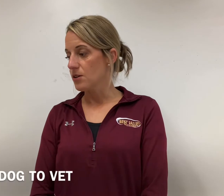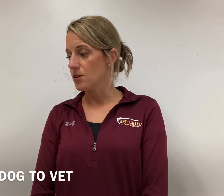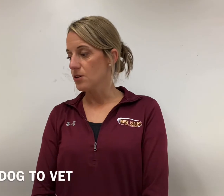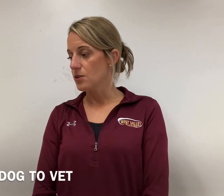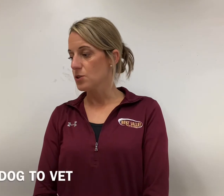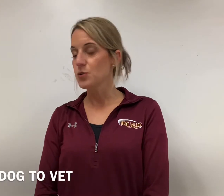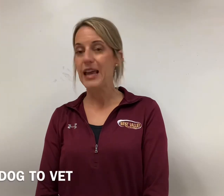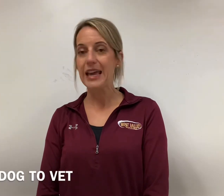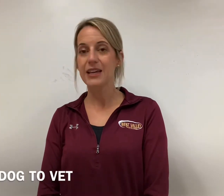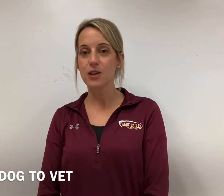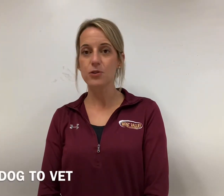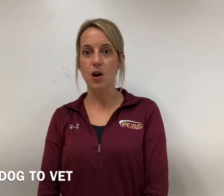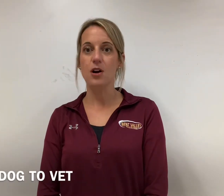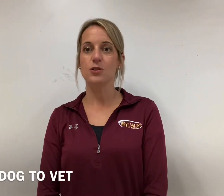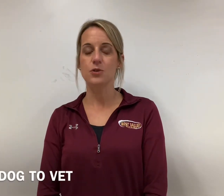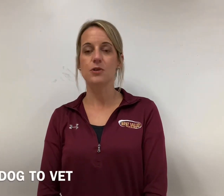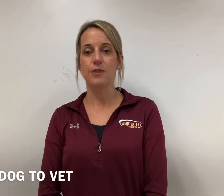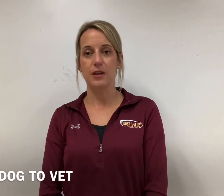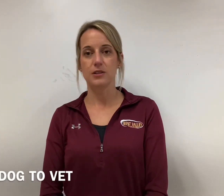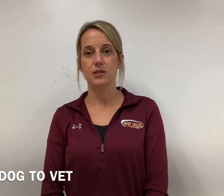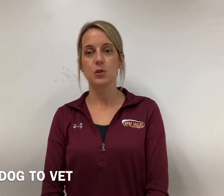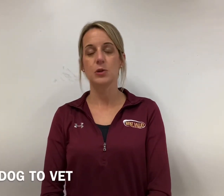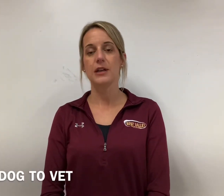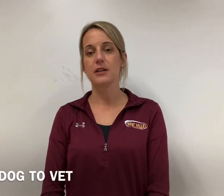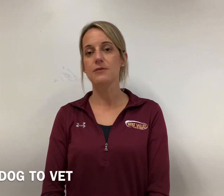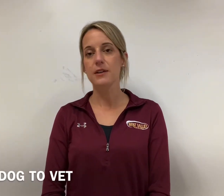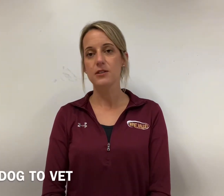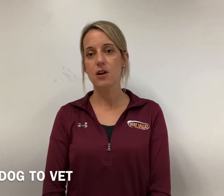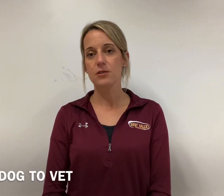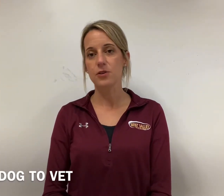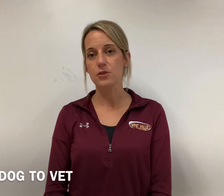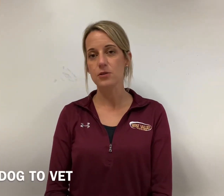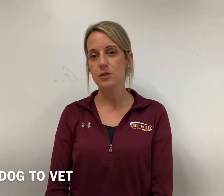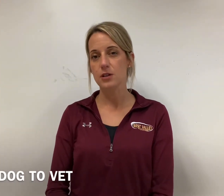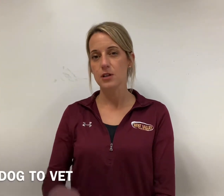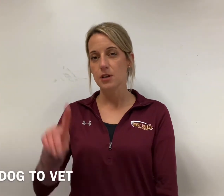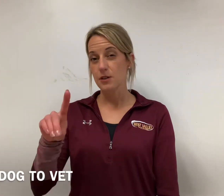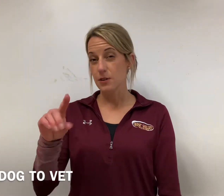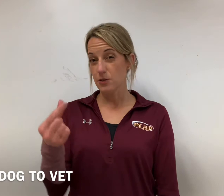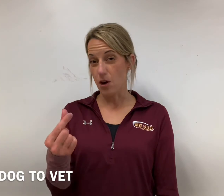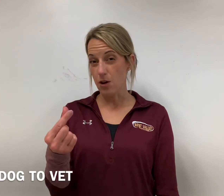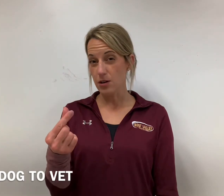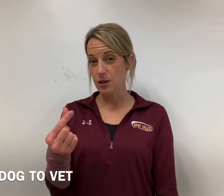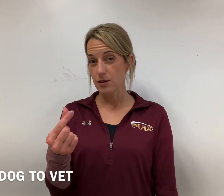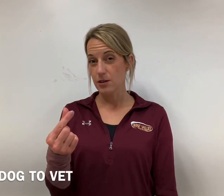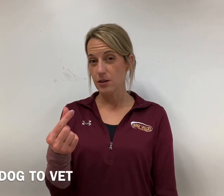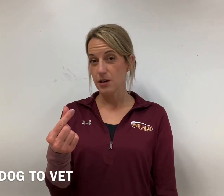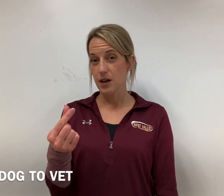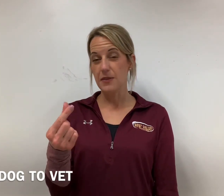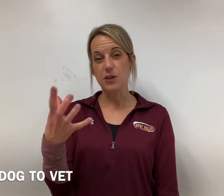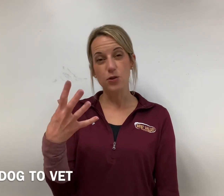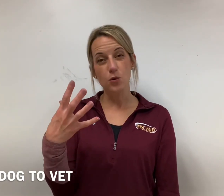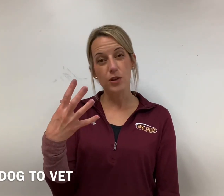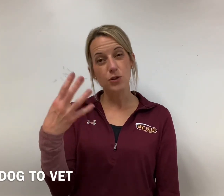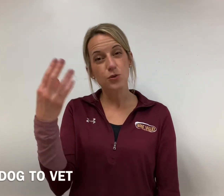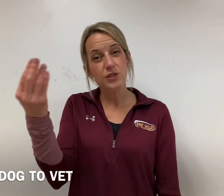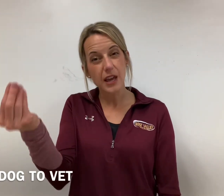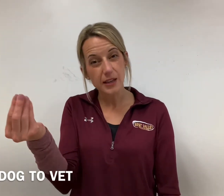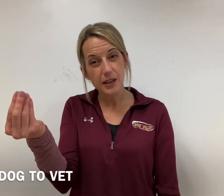to take your dog to the vet so you would identify the dog first the dog and then you're going to take him